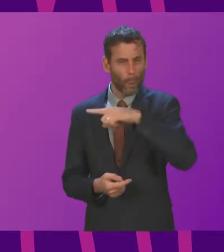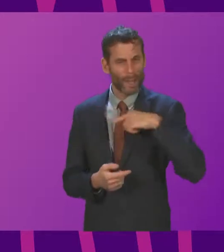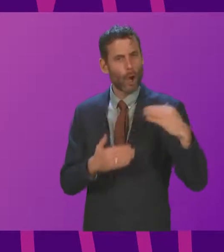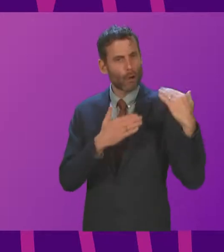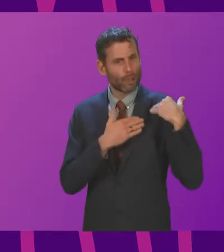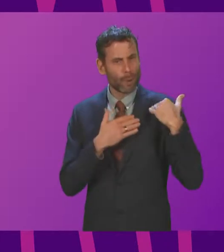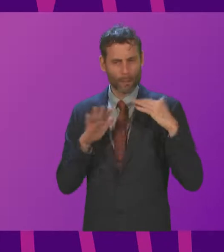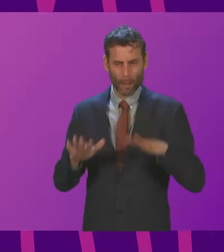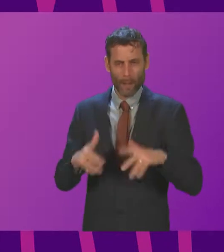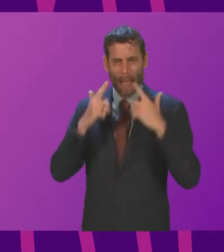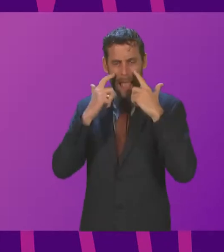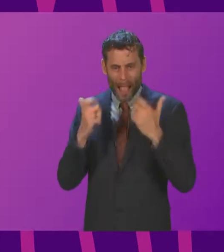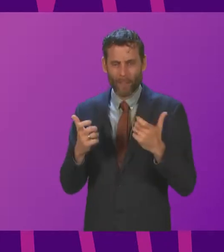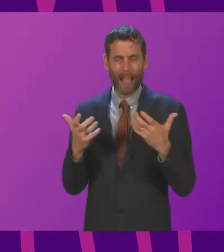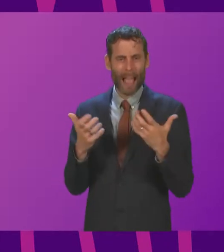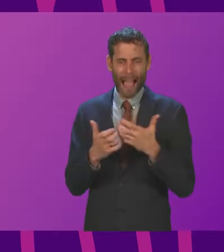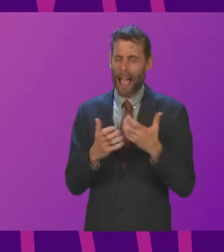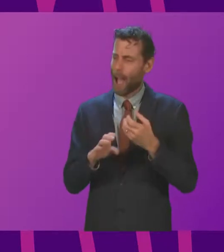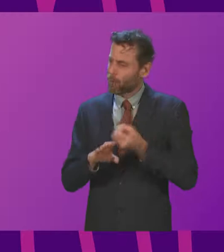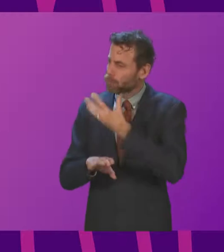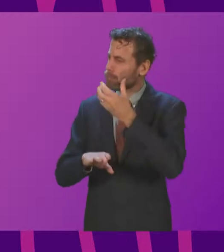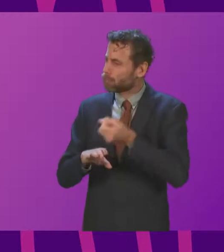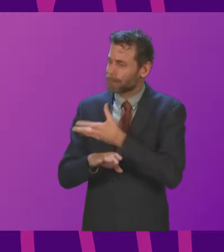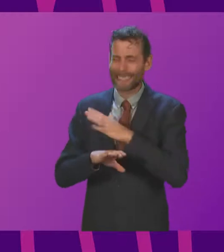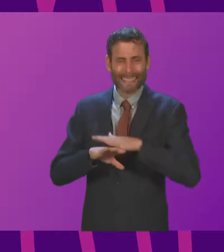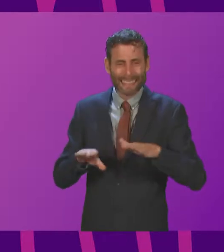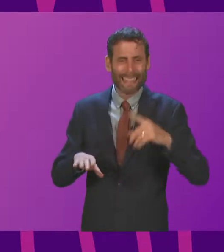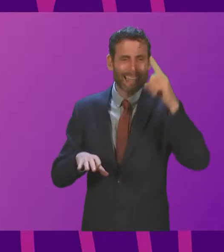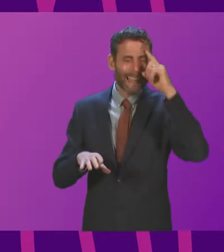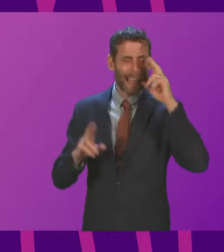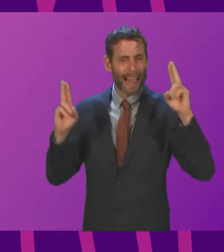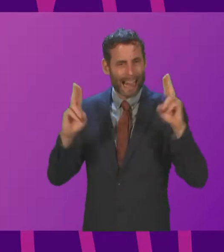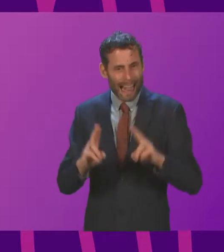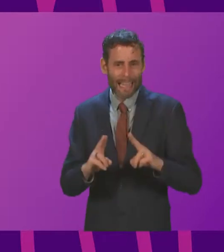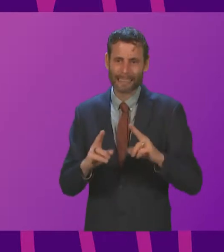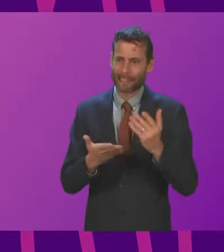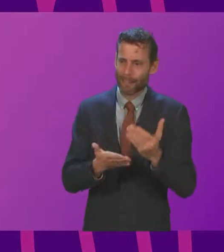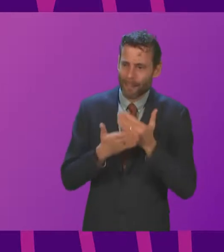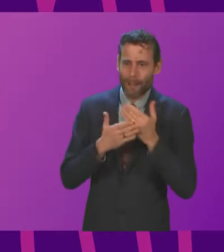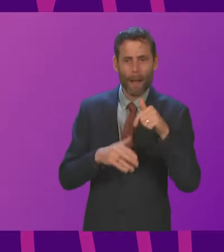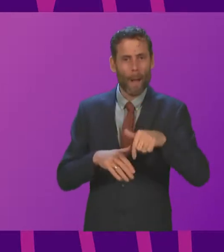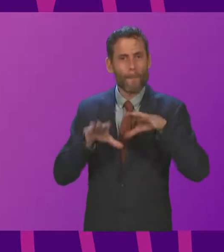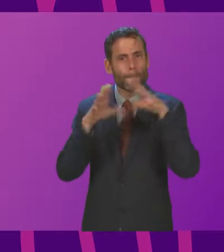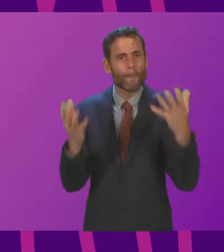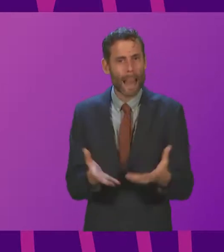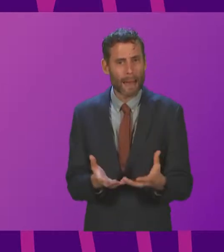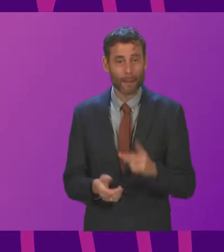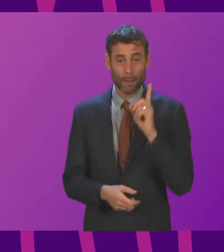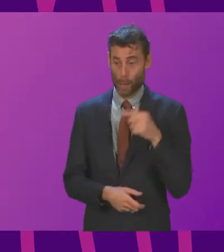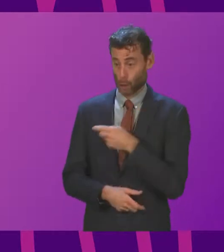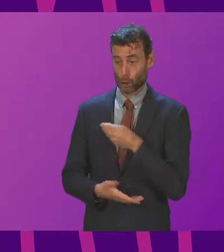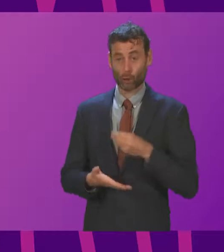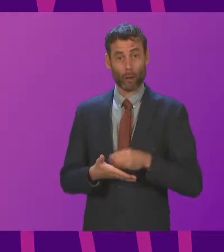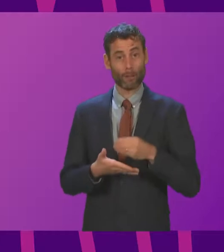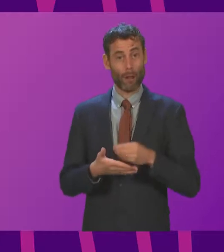to reaching net zero and saving the planet that the Chancellor chose to make that cut in aviation duty.